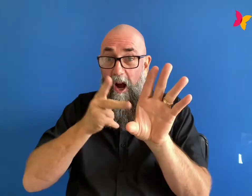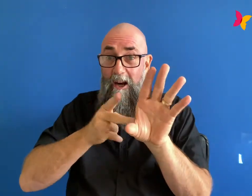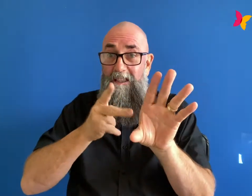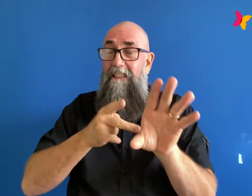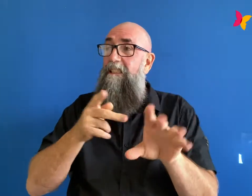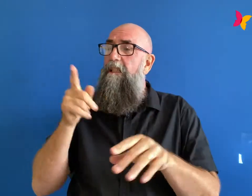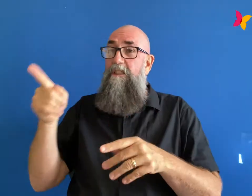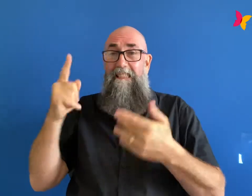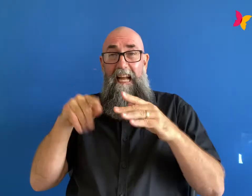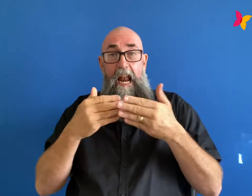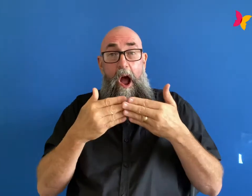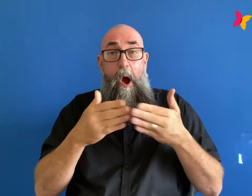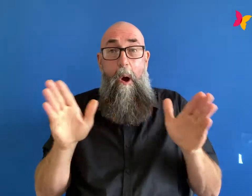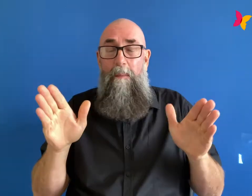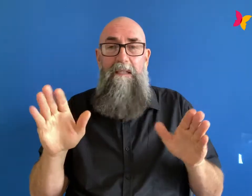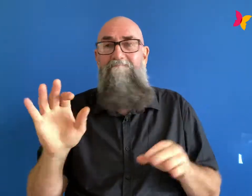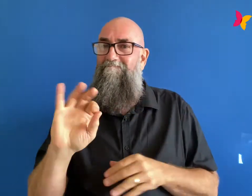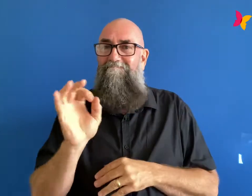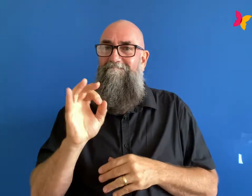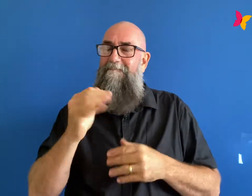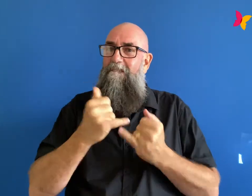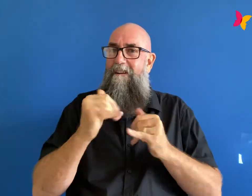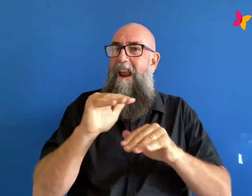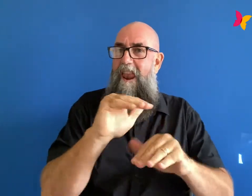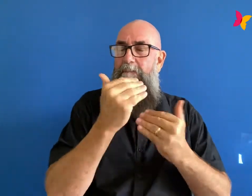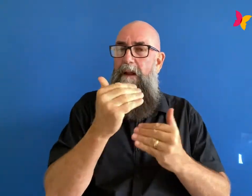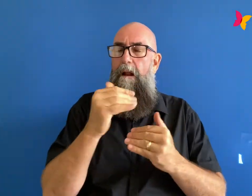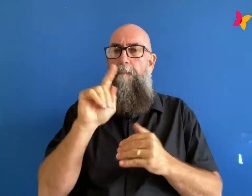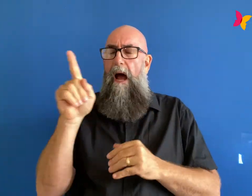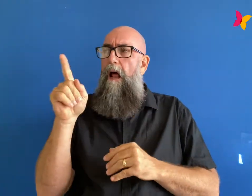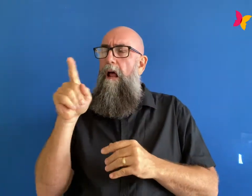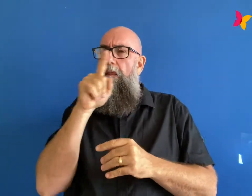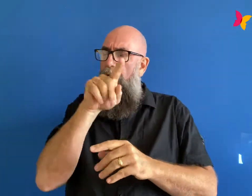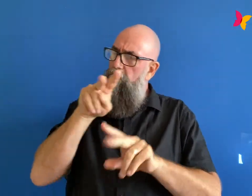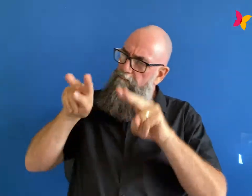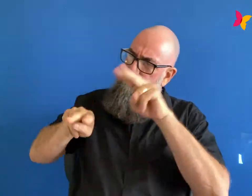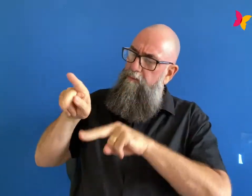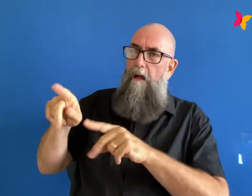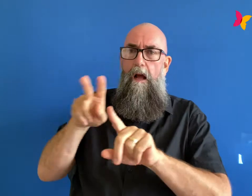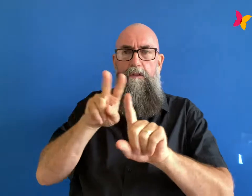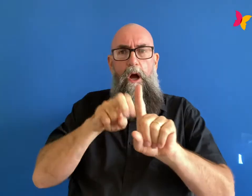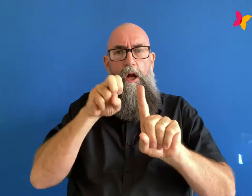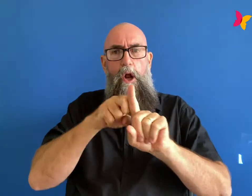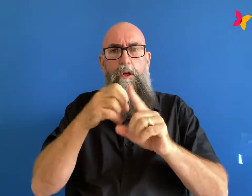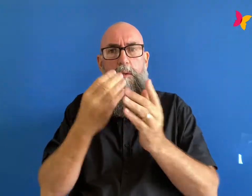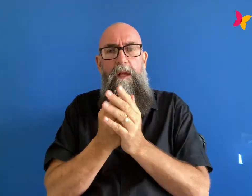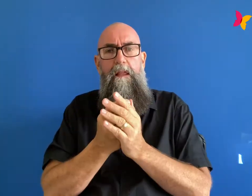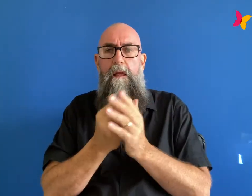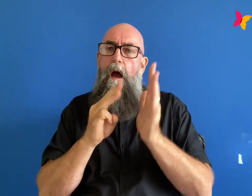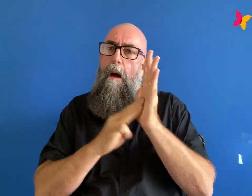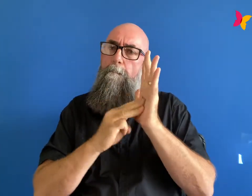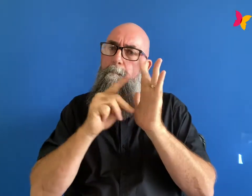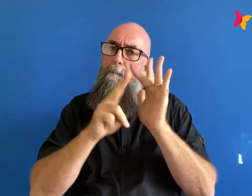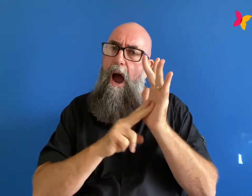she was diagnosed with minor anxiety can you remember the the first day you just decided i'm not going into school